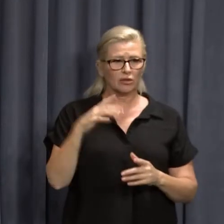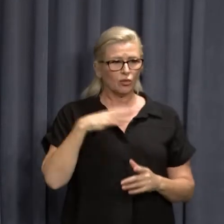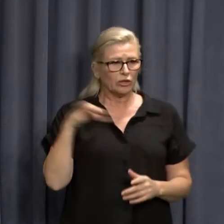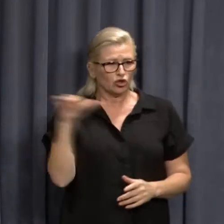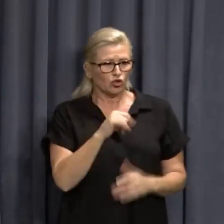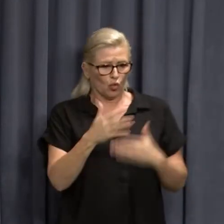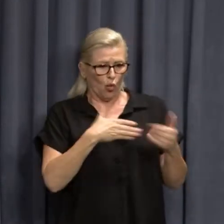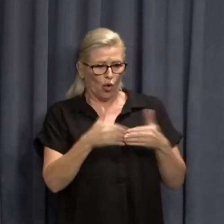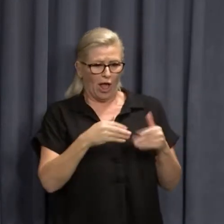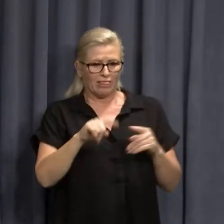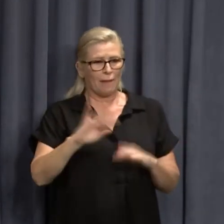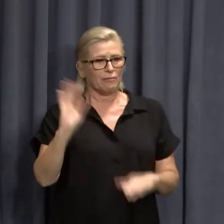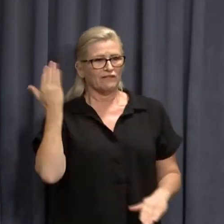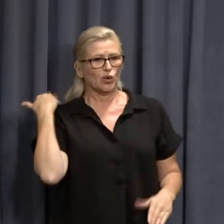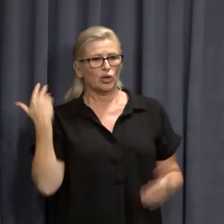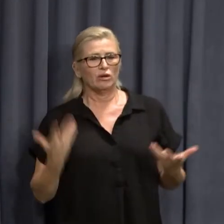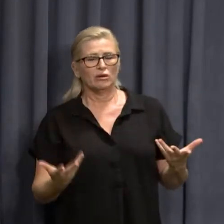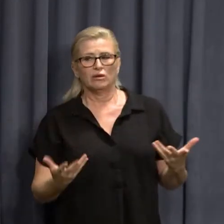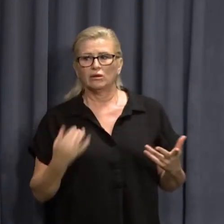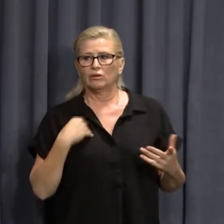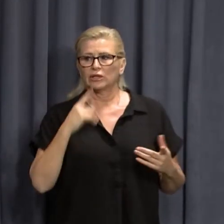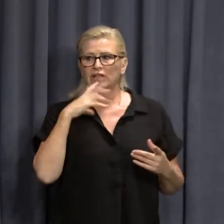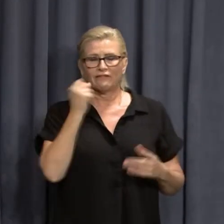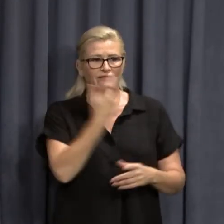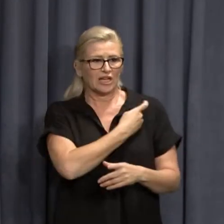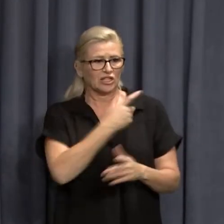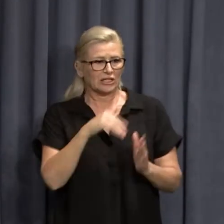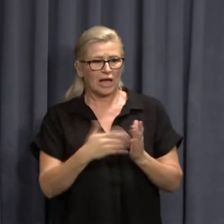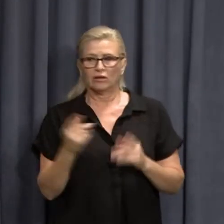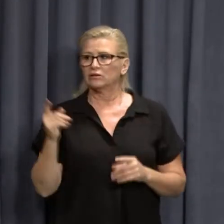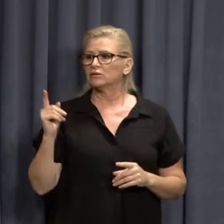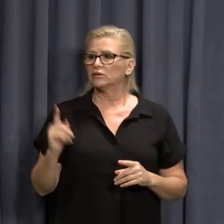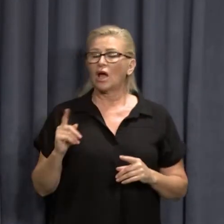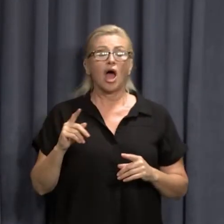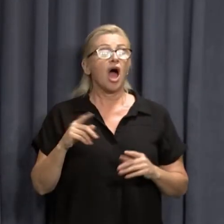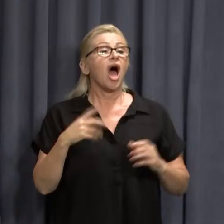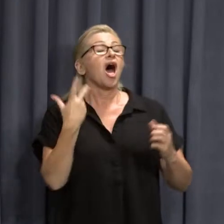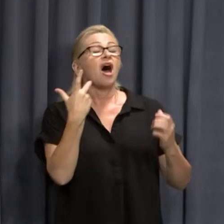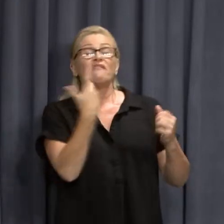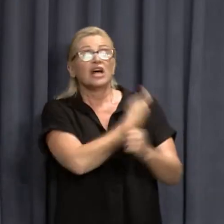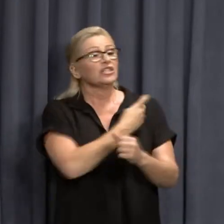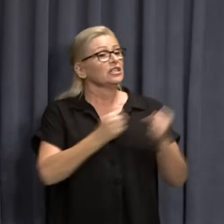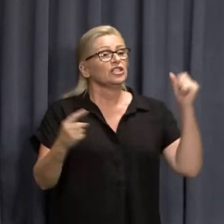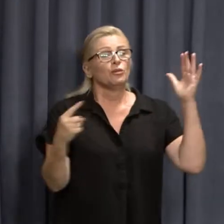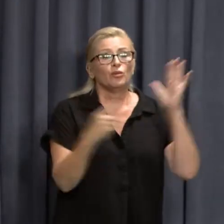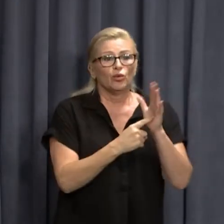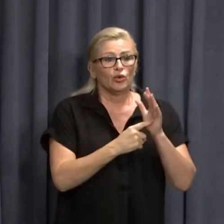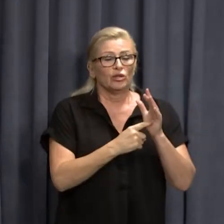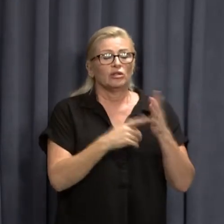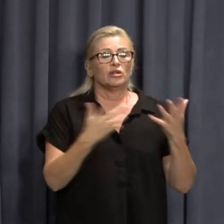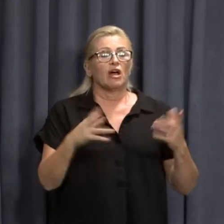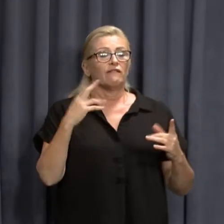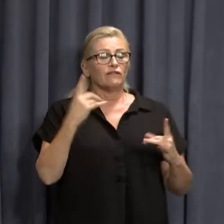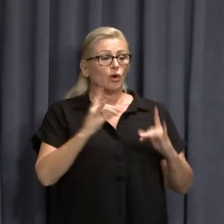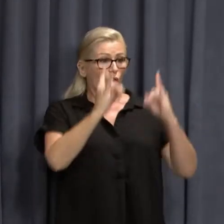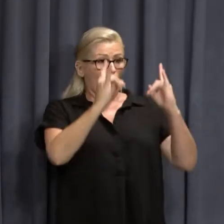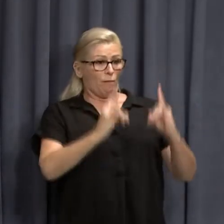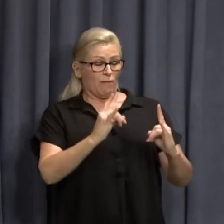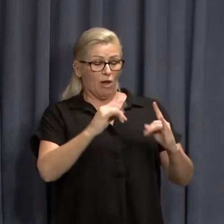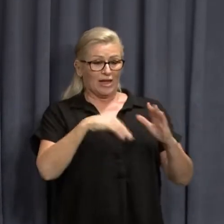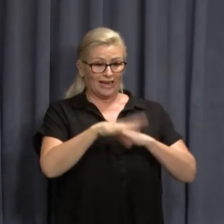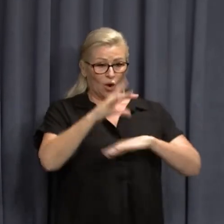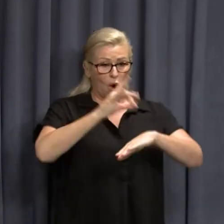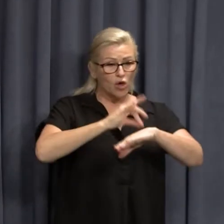and do you admit vaccination isn't enough? Vaccination is very important in terms of hospital beds. As you know